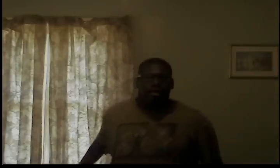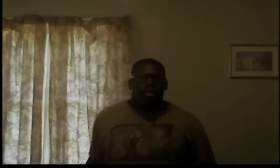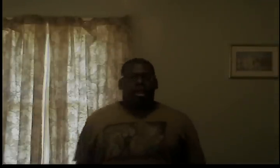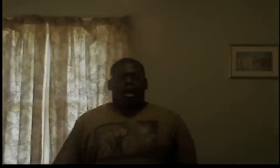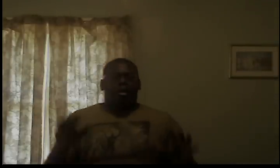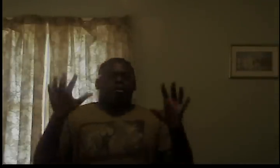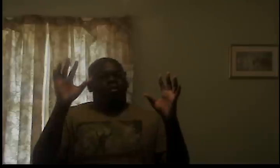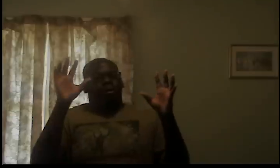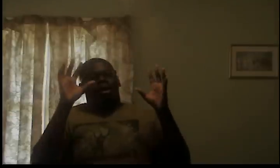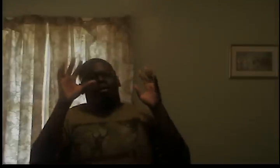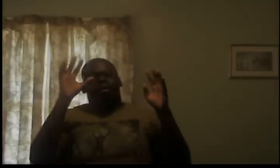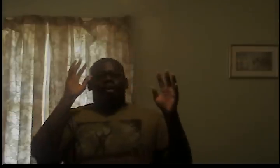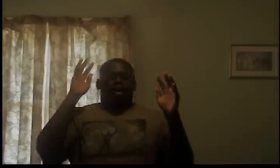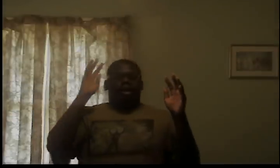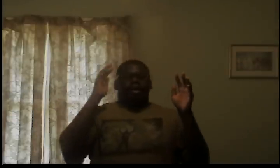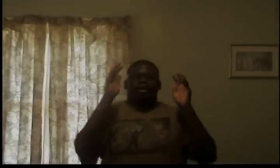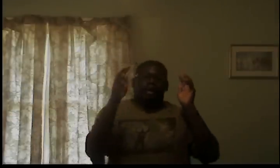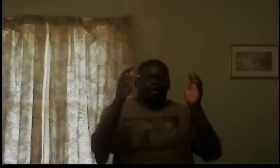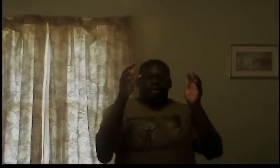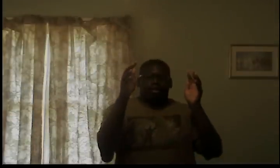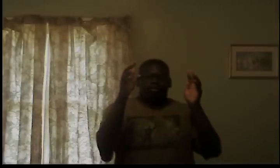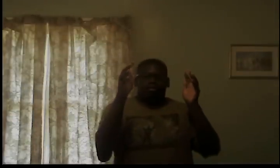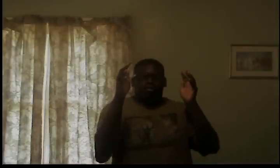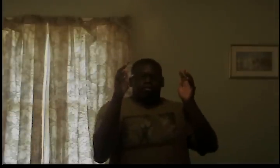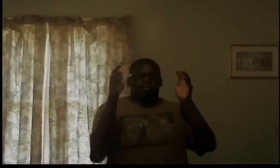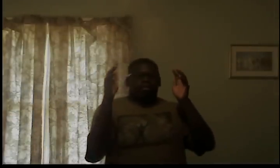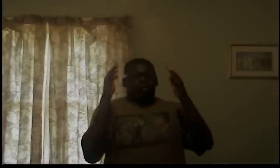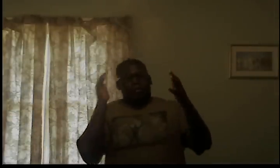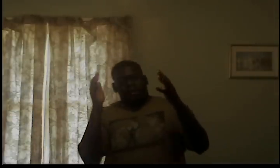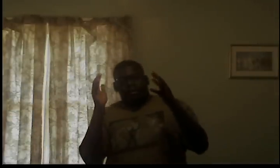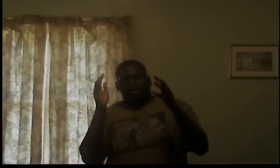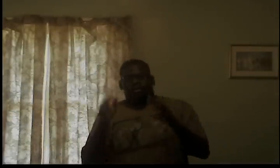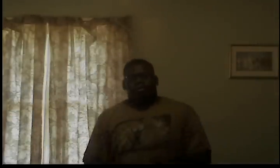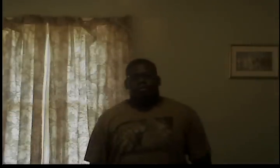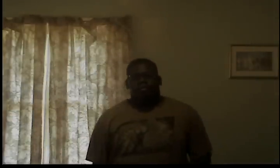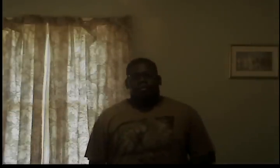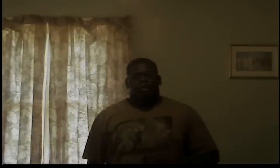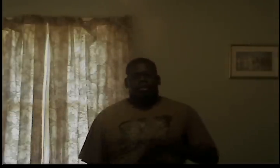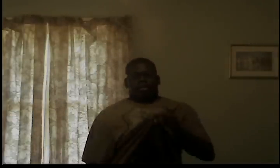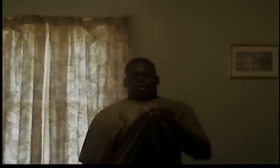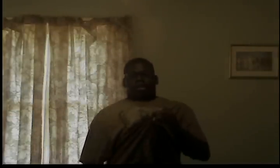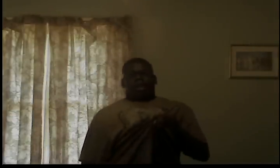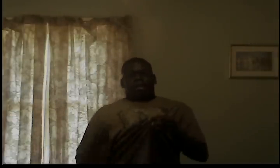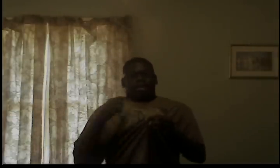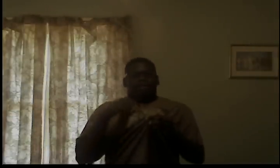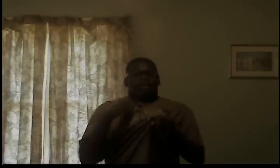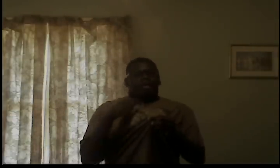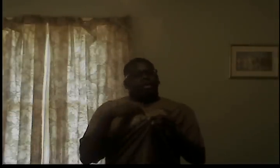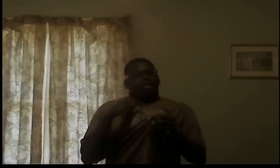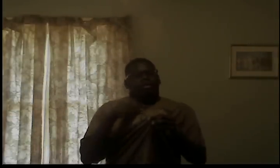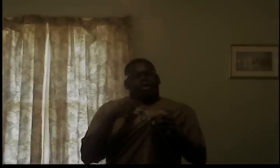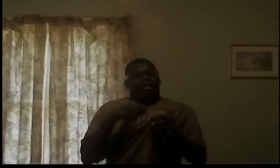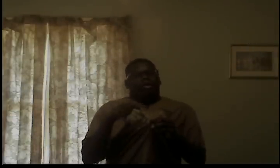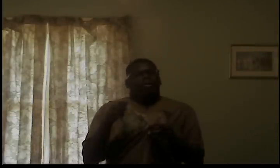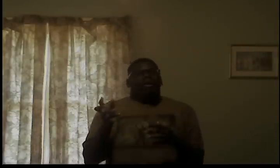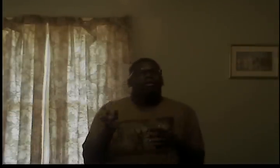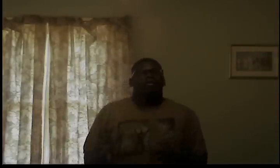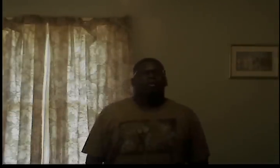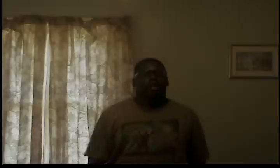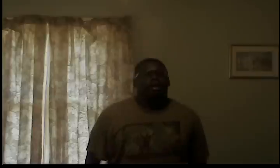I was probably not a jock or a preppy because this is not you've seen this shirt like three four times